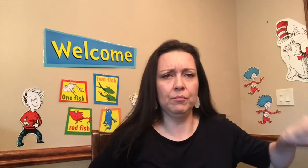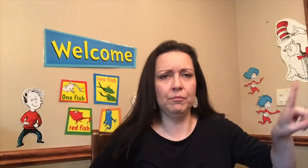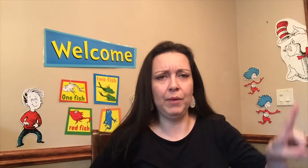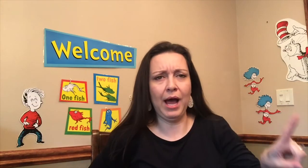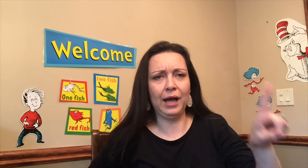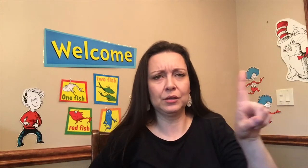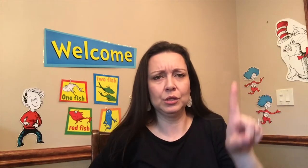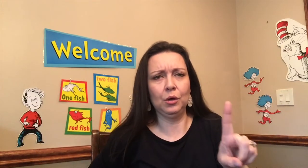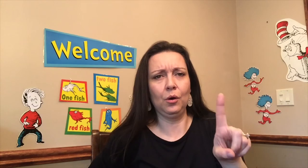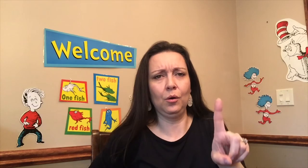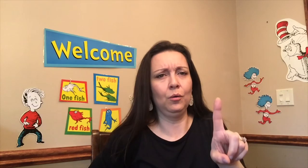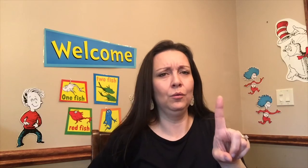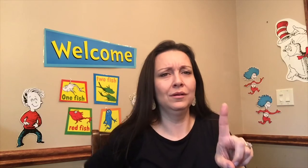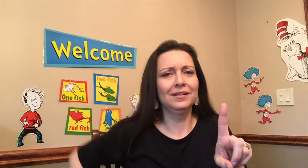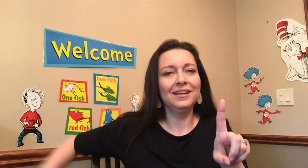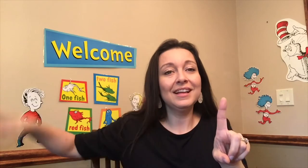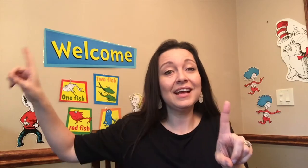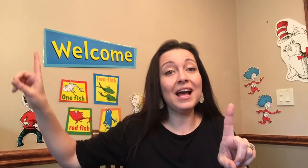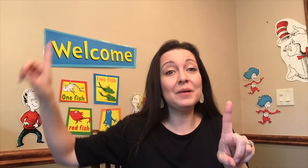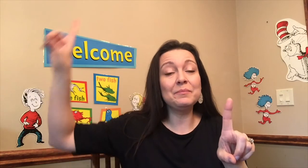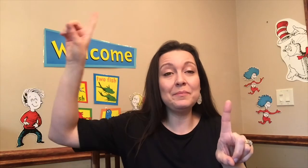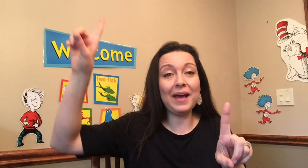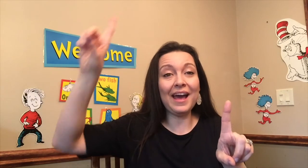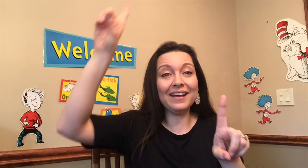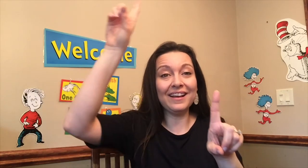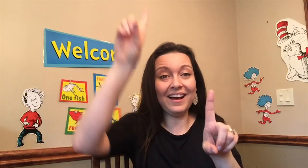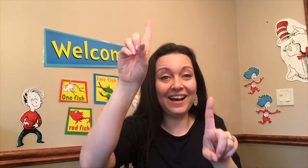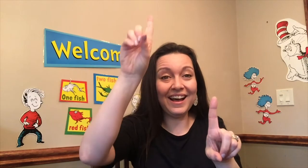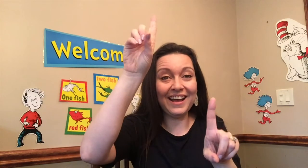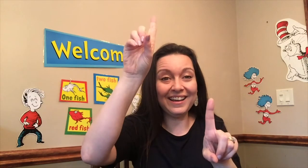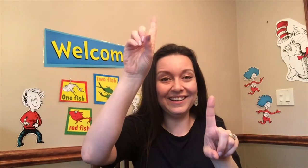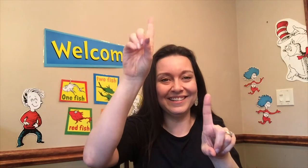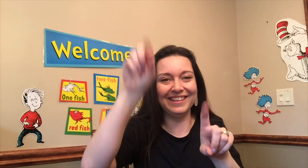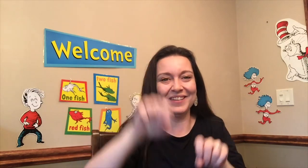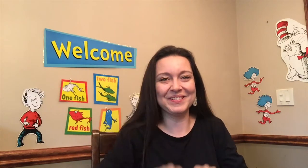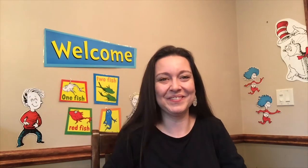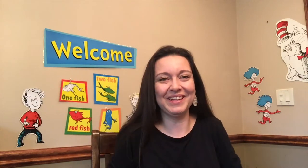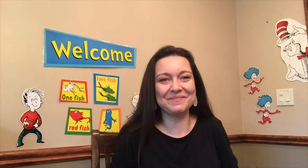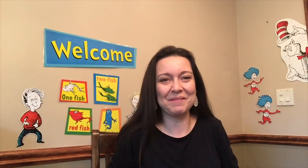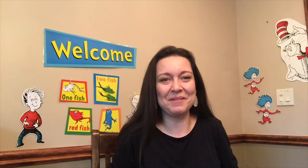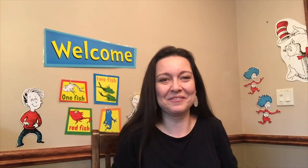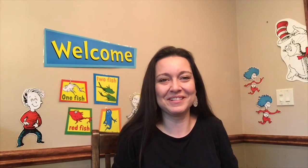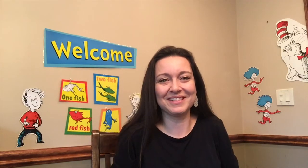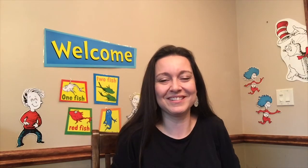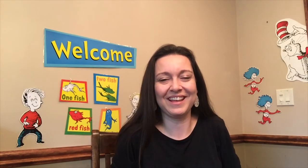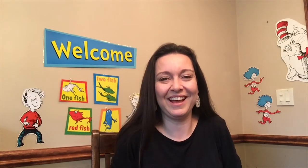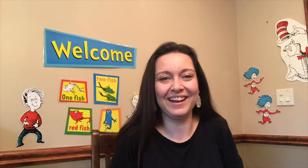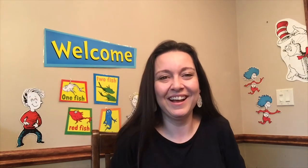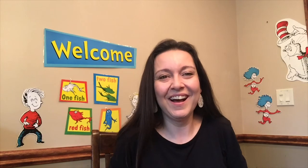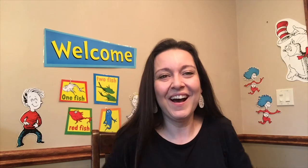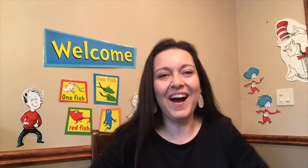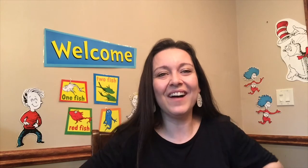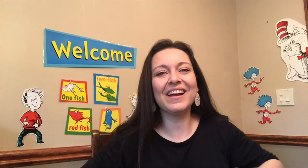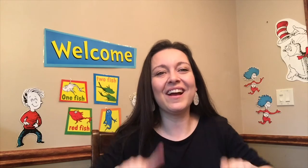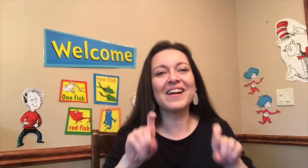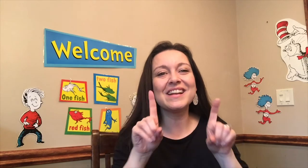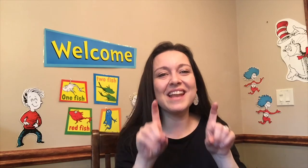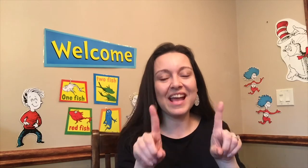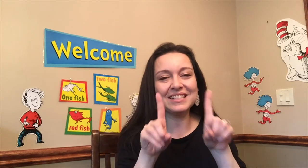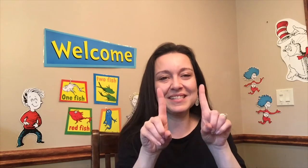back low come back high that was fun to make my voice do that all right all right next